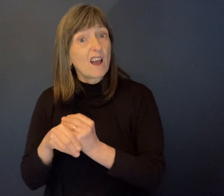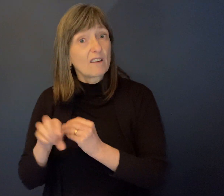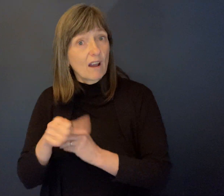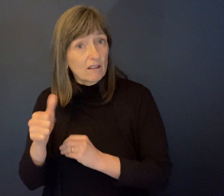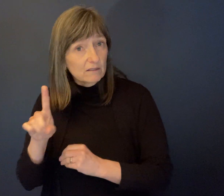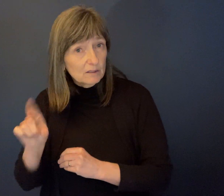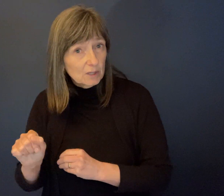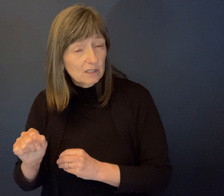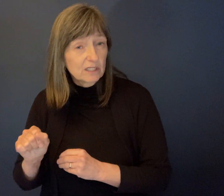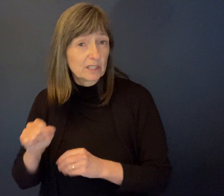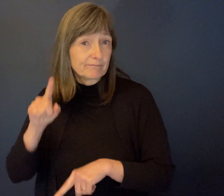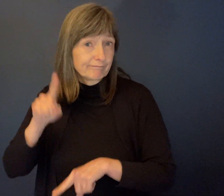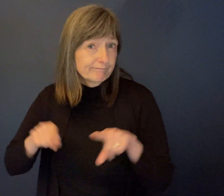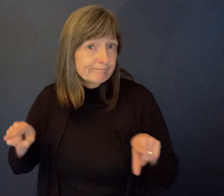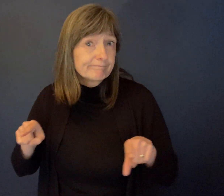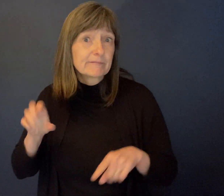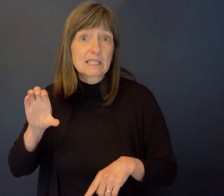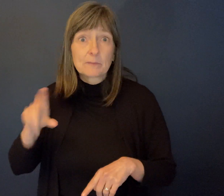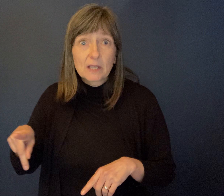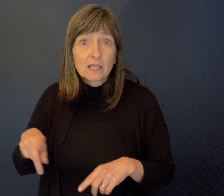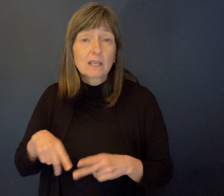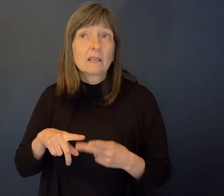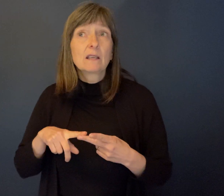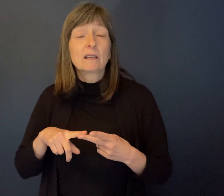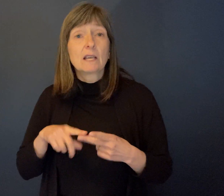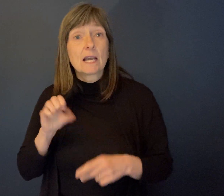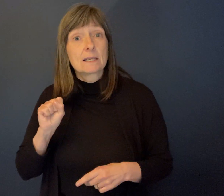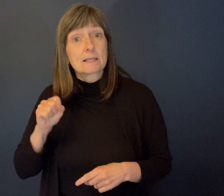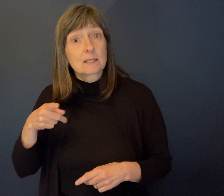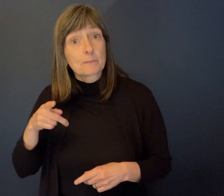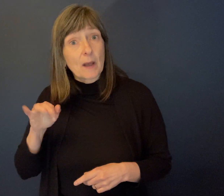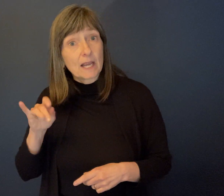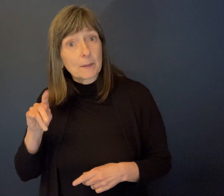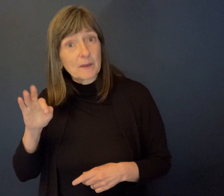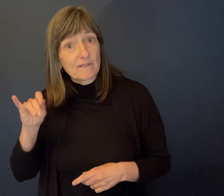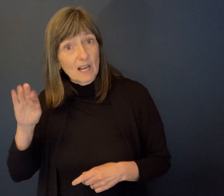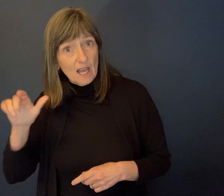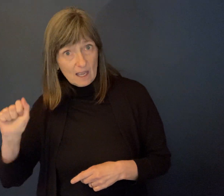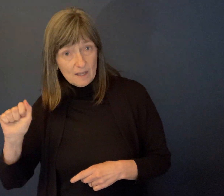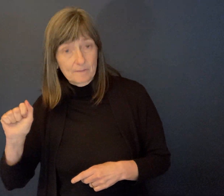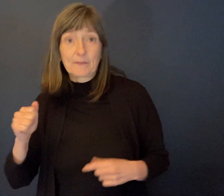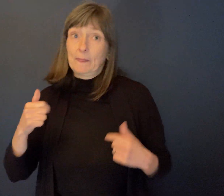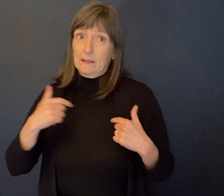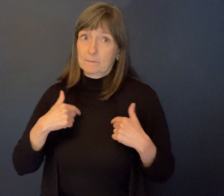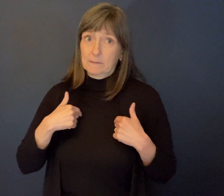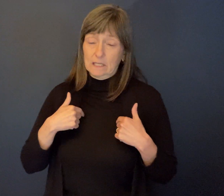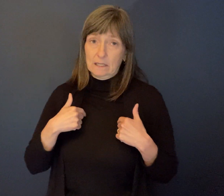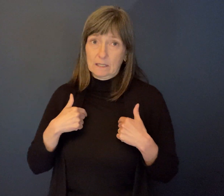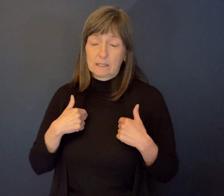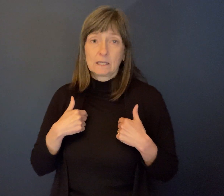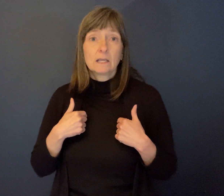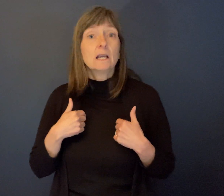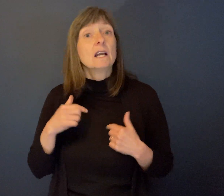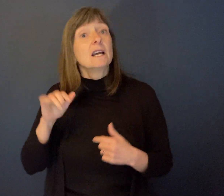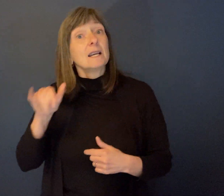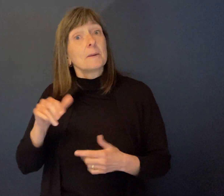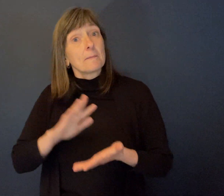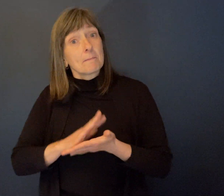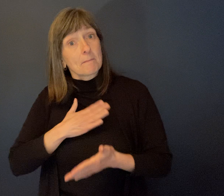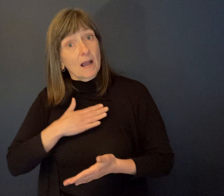varying disabilities, with cerebral palsy, spina bifida. And spina bifida is what I was born with. And spina bifida essentially is just an